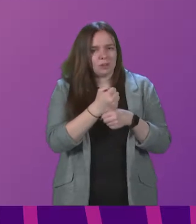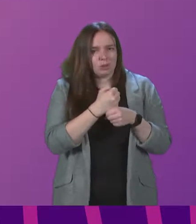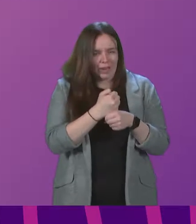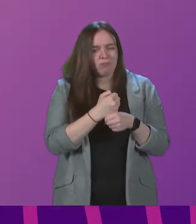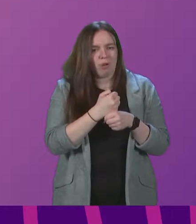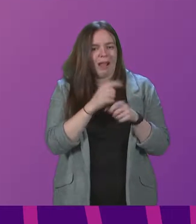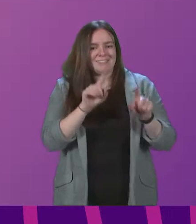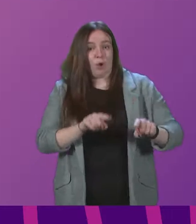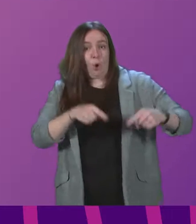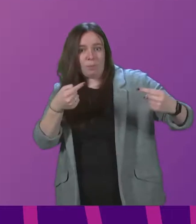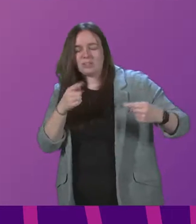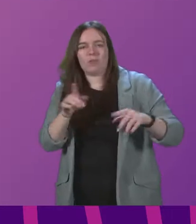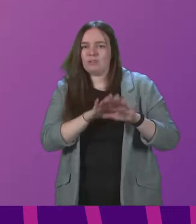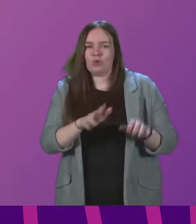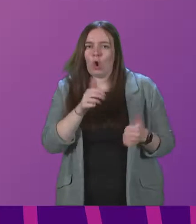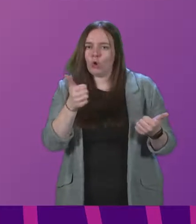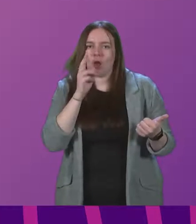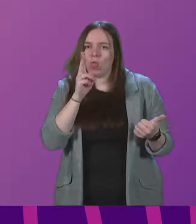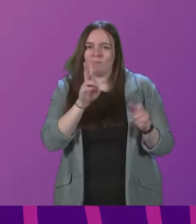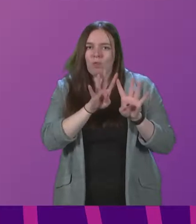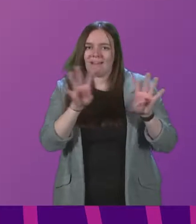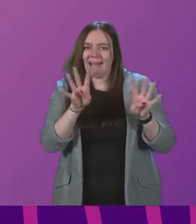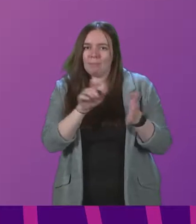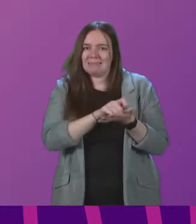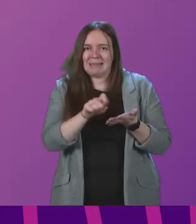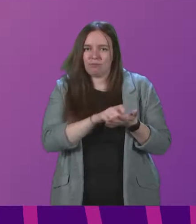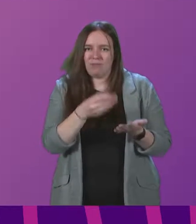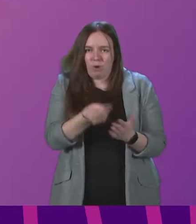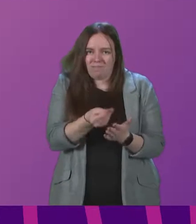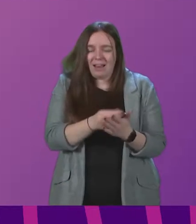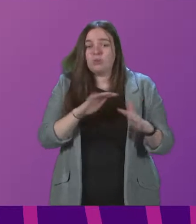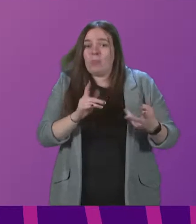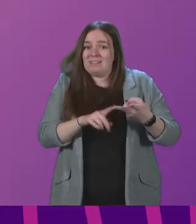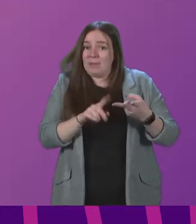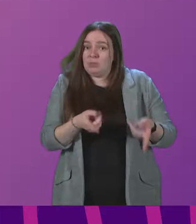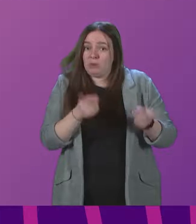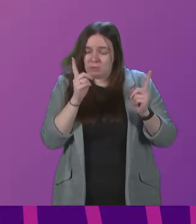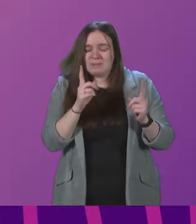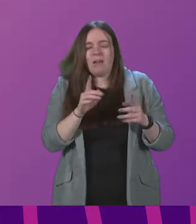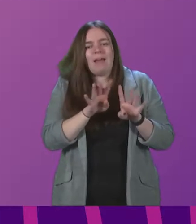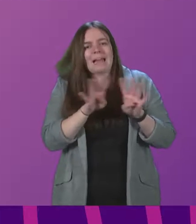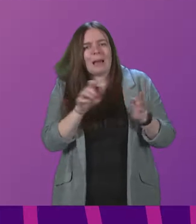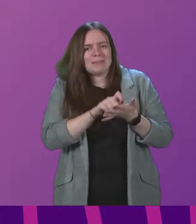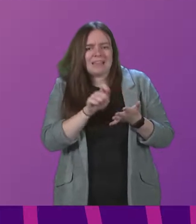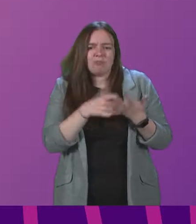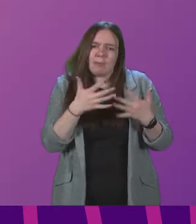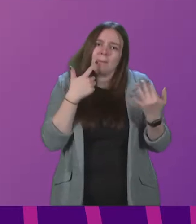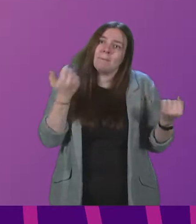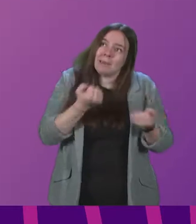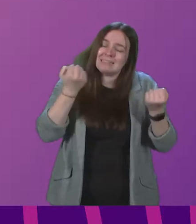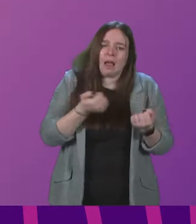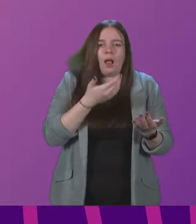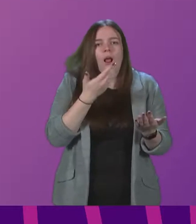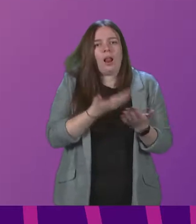the opposition is not a good look for the Cabinet Secretary for Finance or the Deputy First Minister. The Cabinet Secretary seems to have been busying herself, claiming